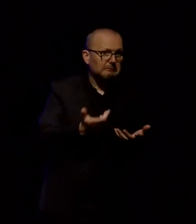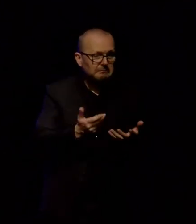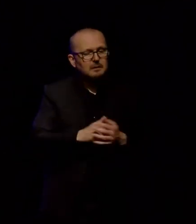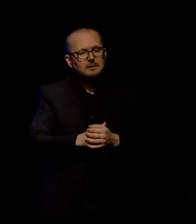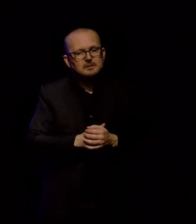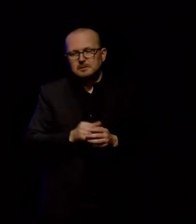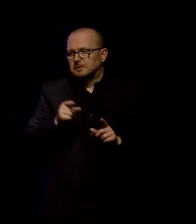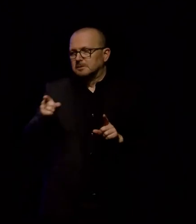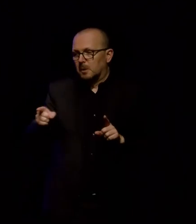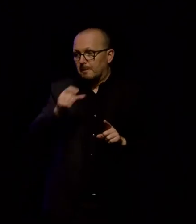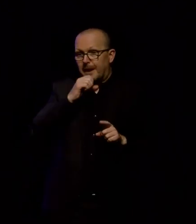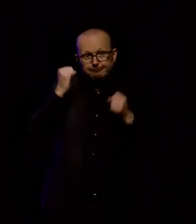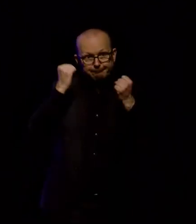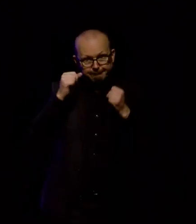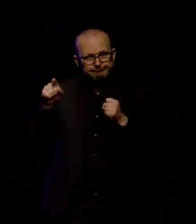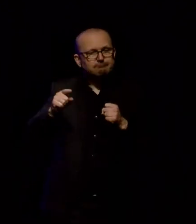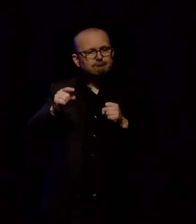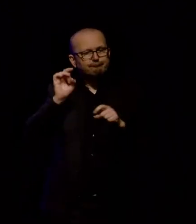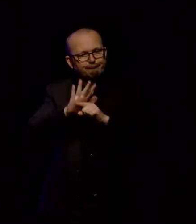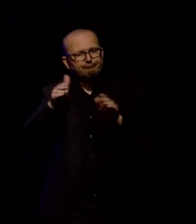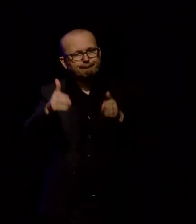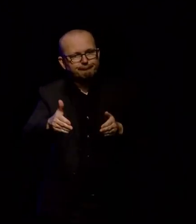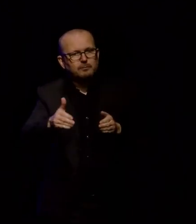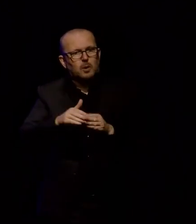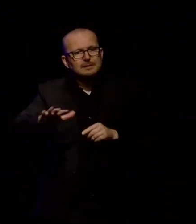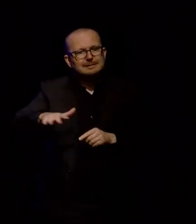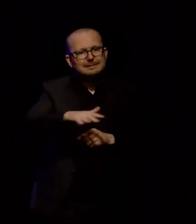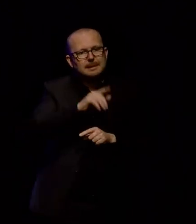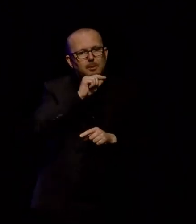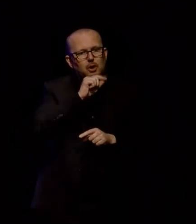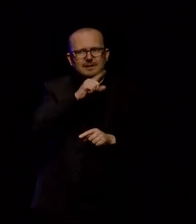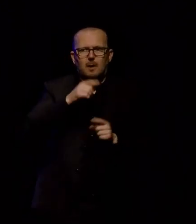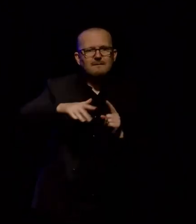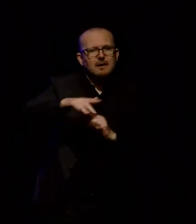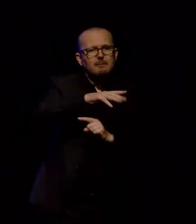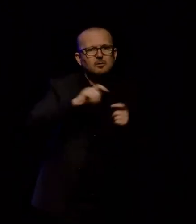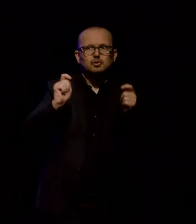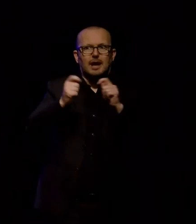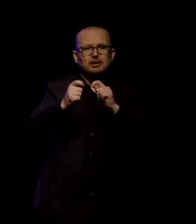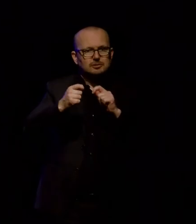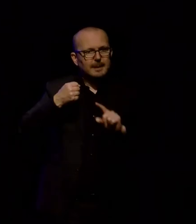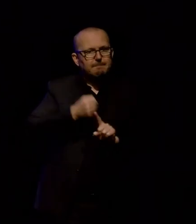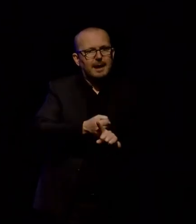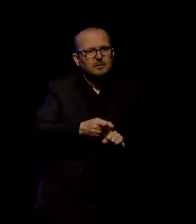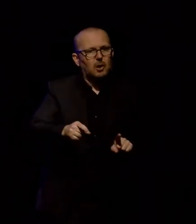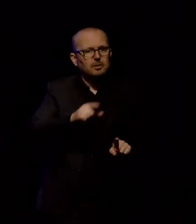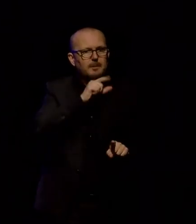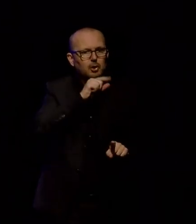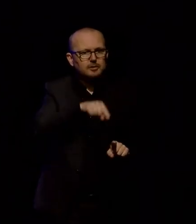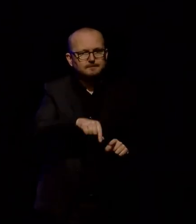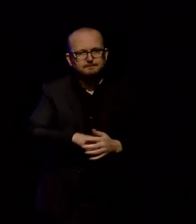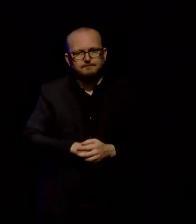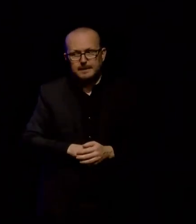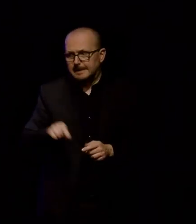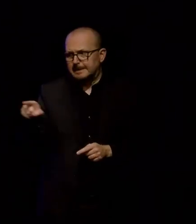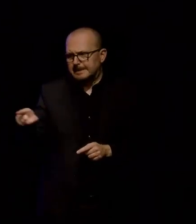who studies birds, particularly seabirds, and how environmental change is affecting them. He has been working for some time on